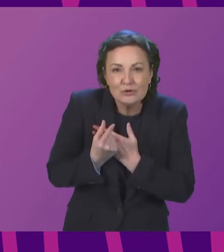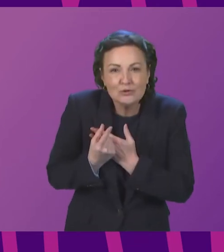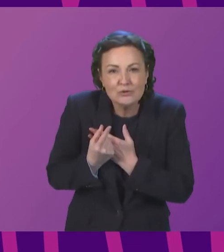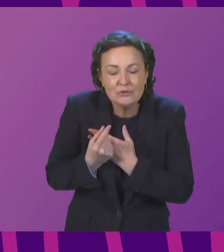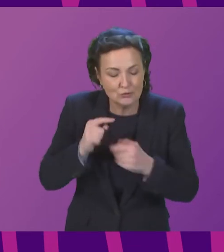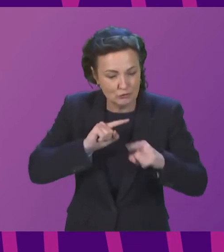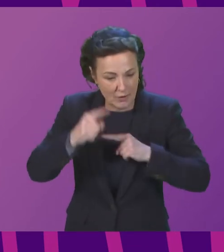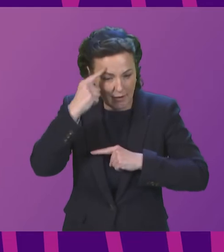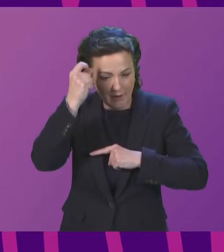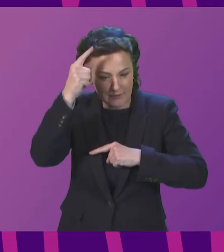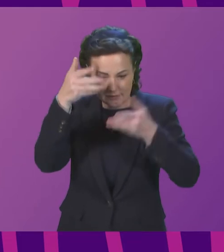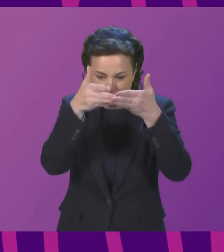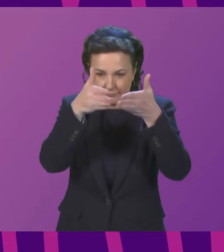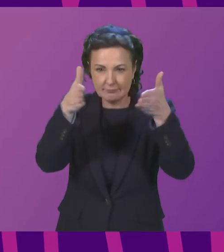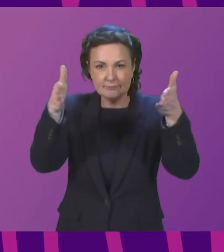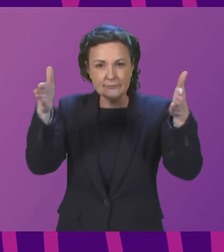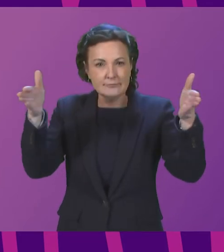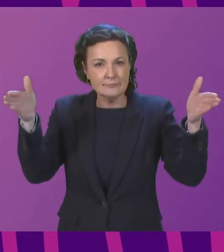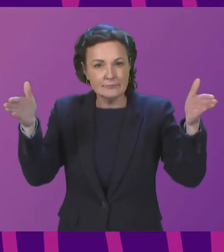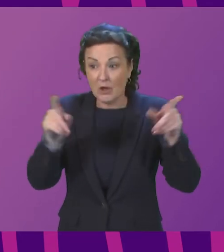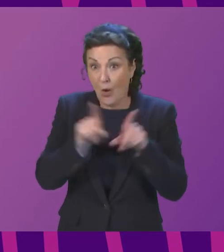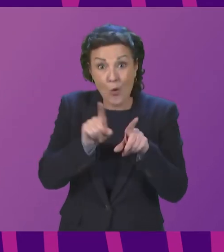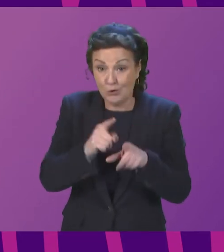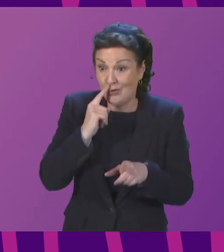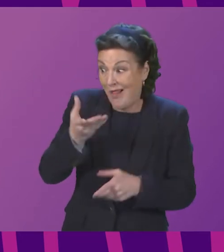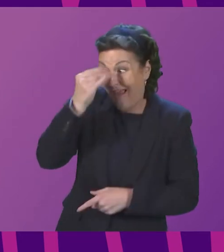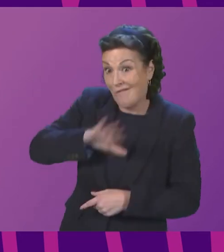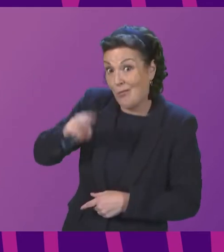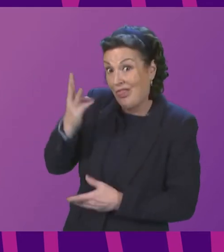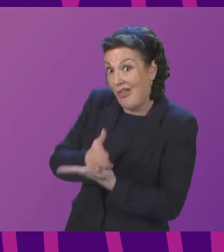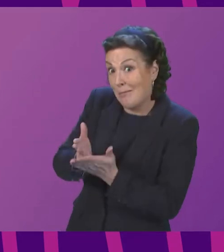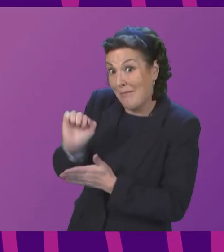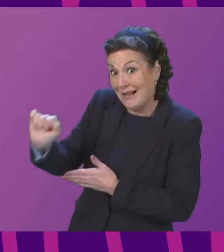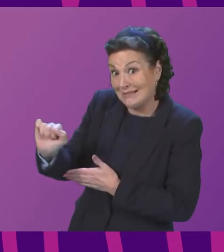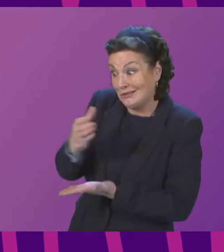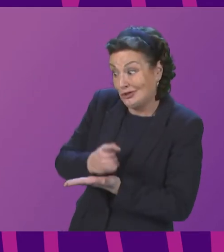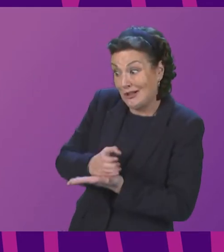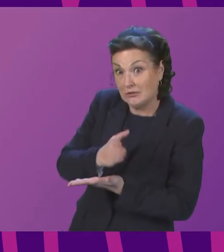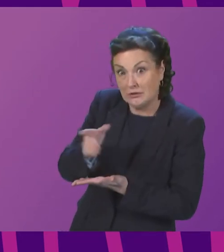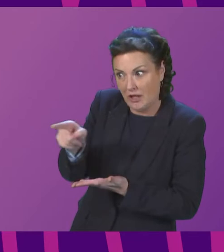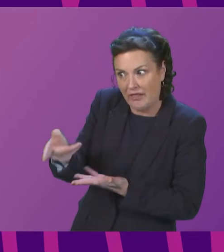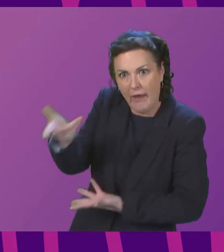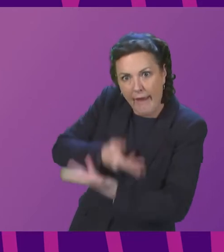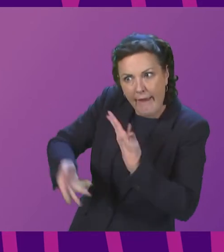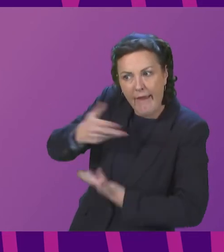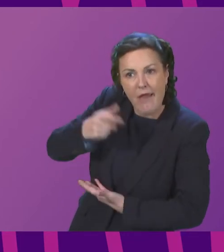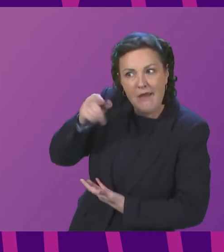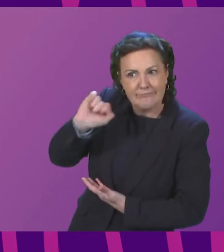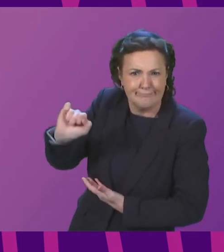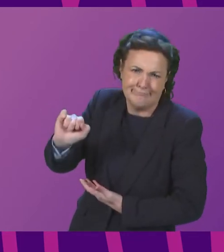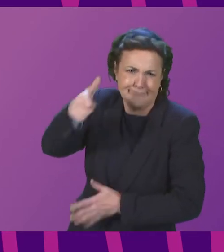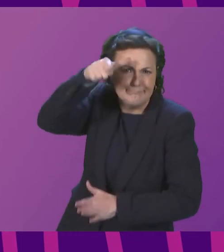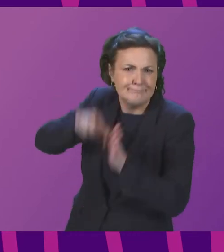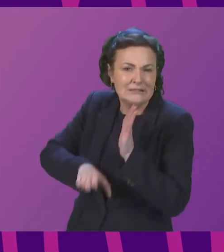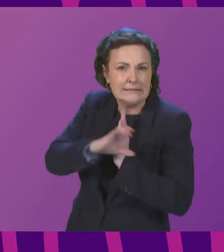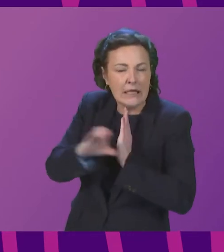wider and through the third party and charity sectors that deal with cancer, understand how widespread